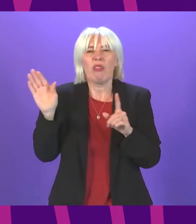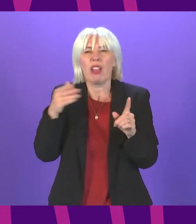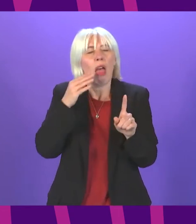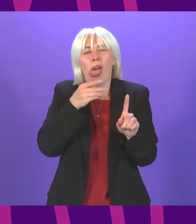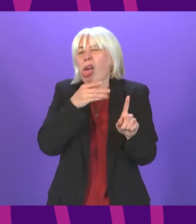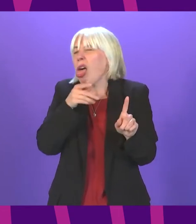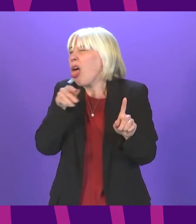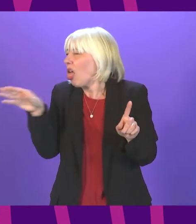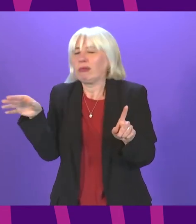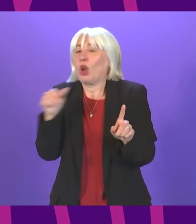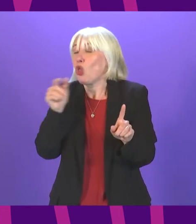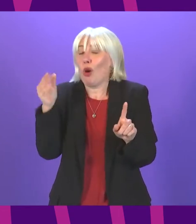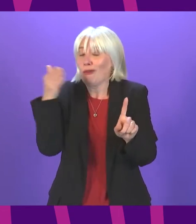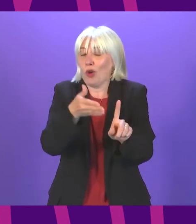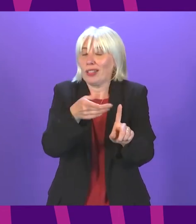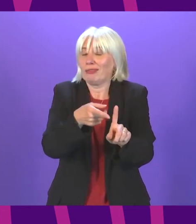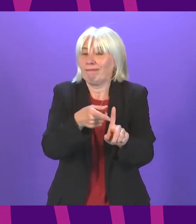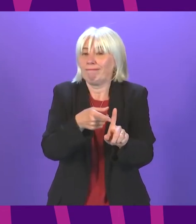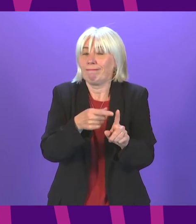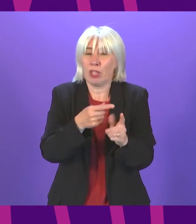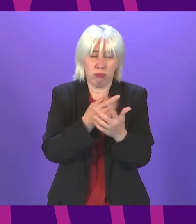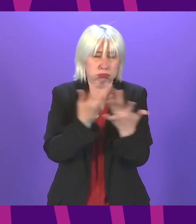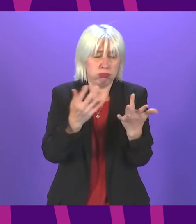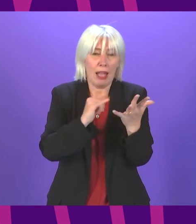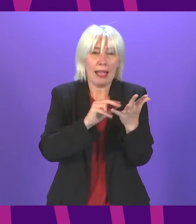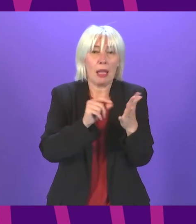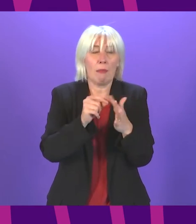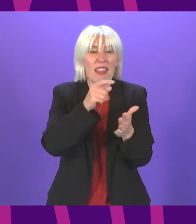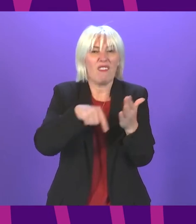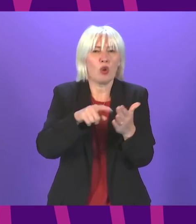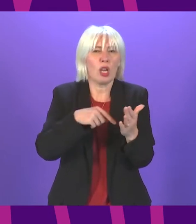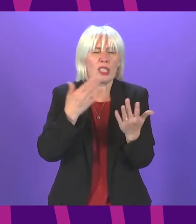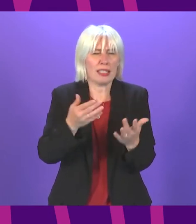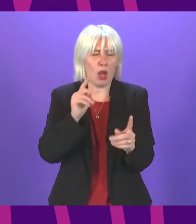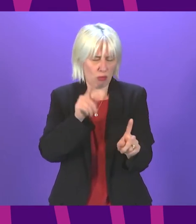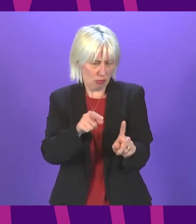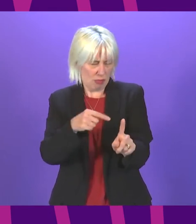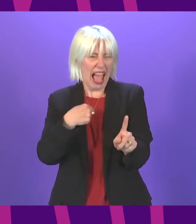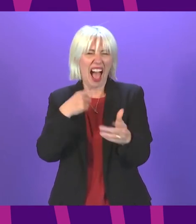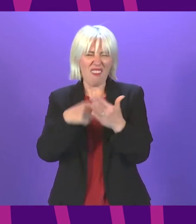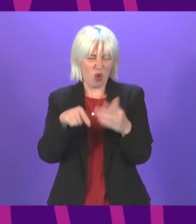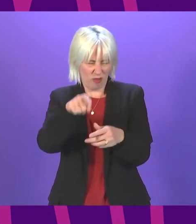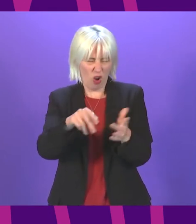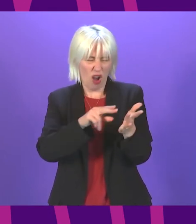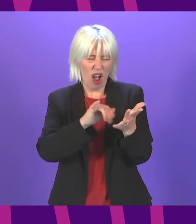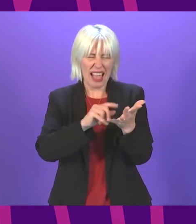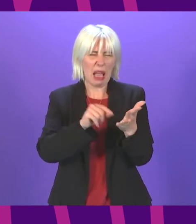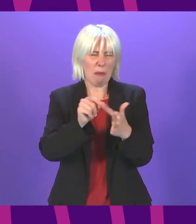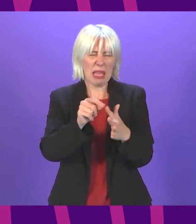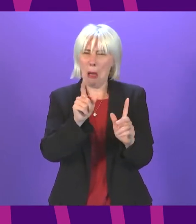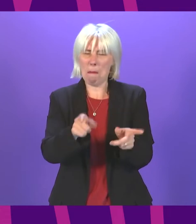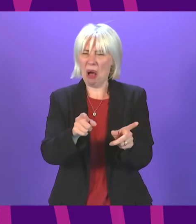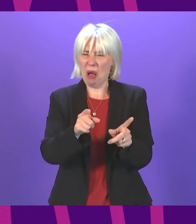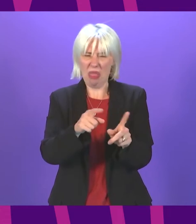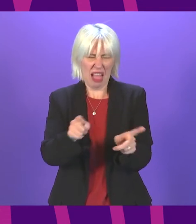people and there will be tens of thousands of SNP voters who no longer recognise the party they voted for who rejected Harvey and